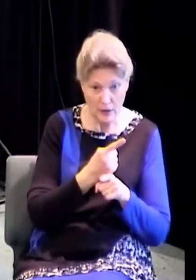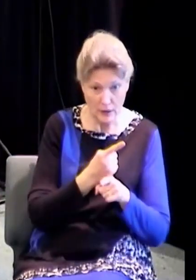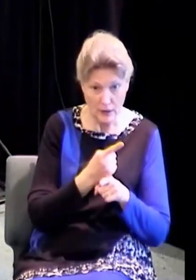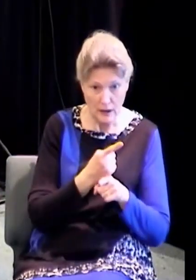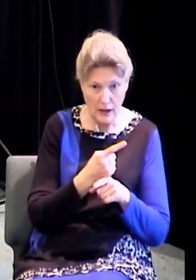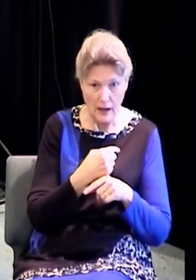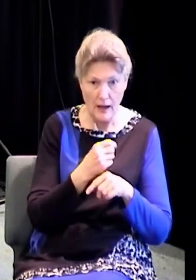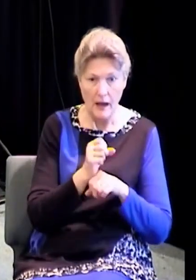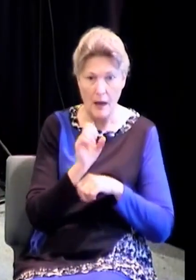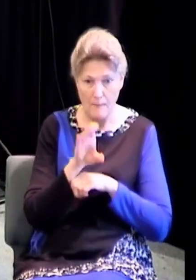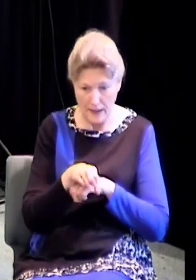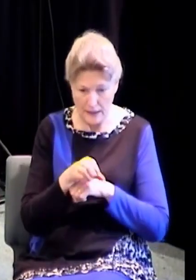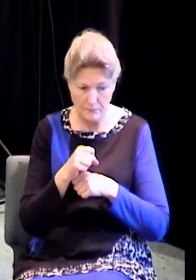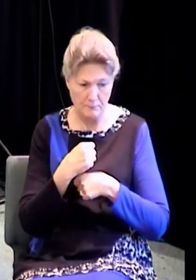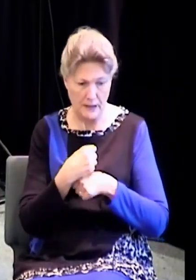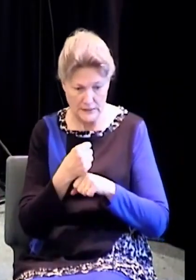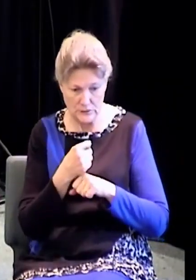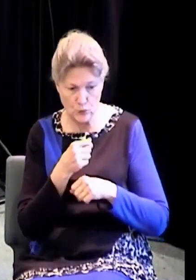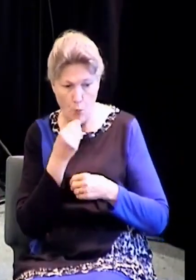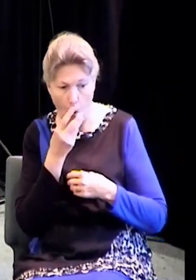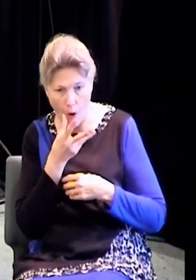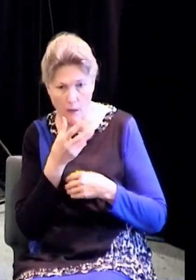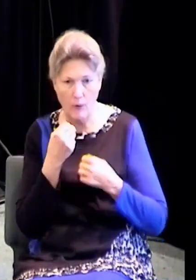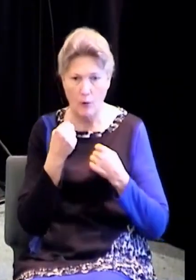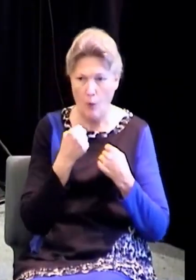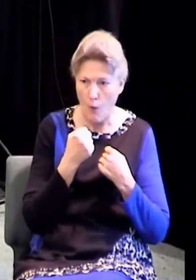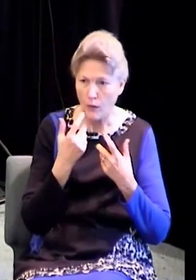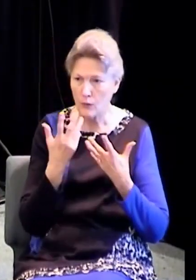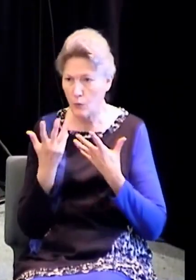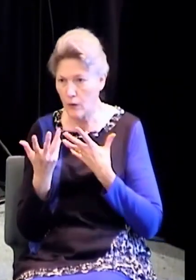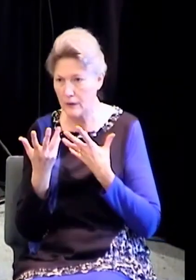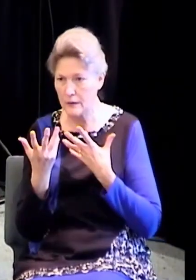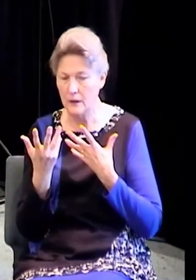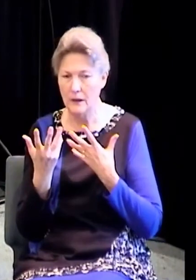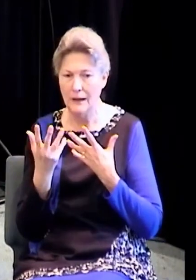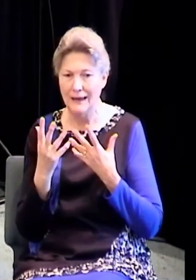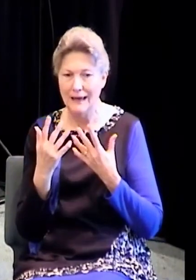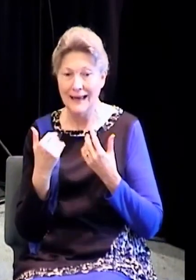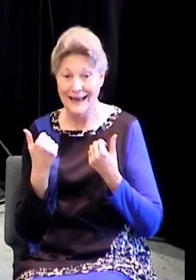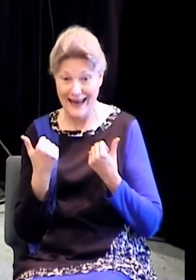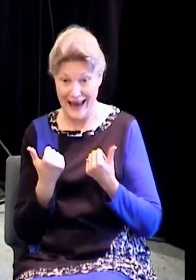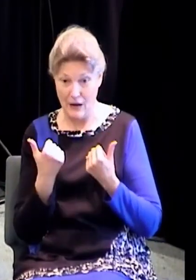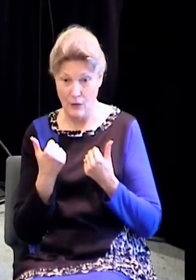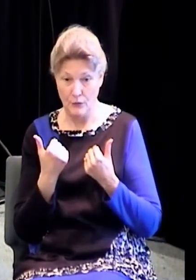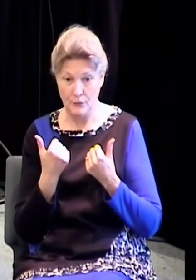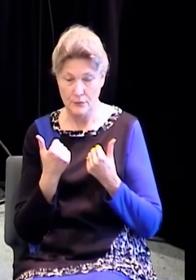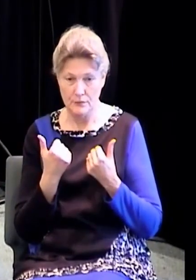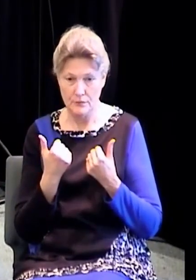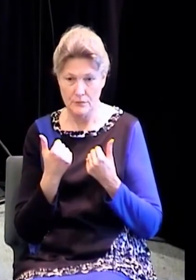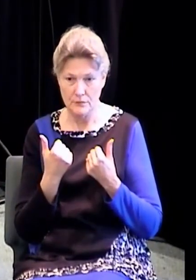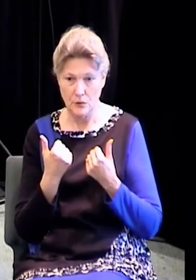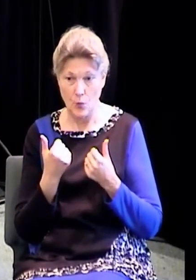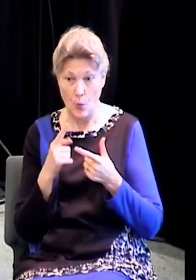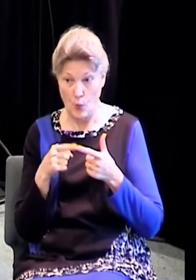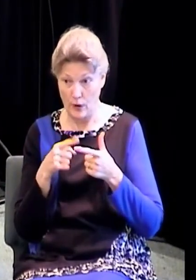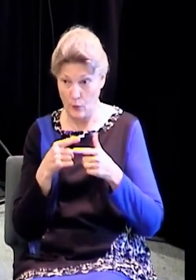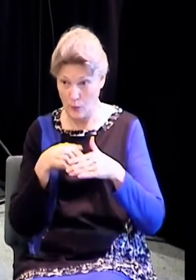produces heat. So someone else controlled before, and now we control after. How we breathe